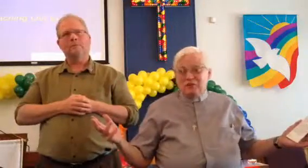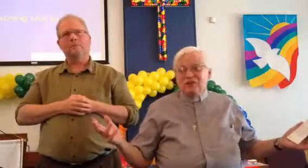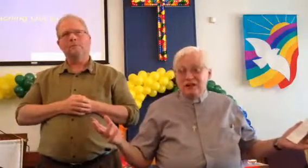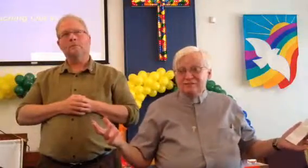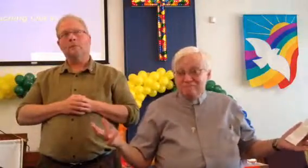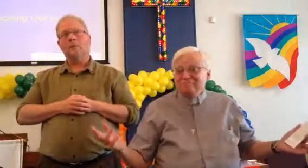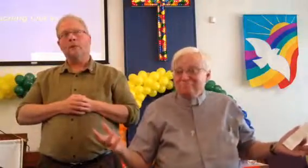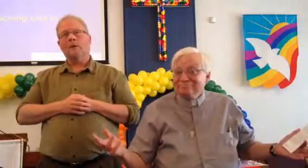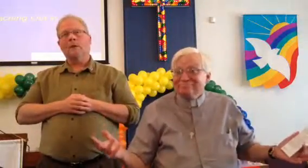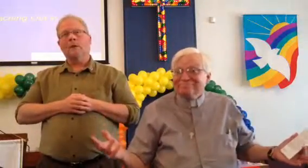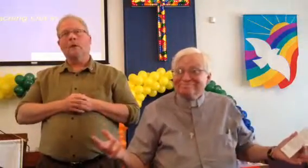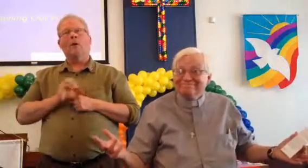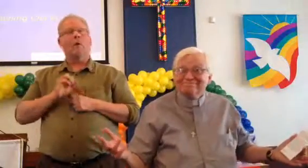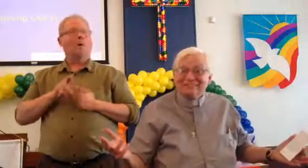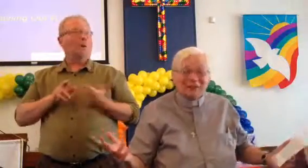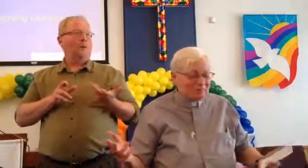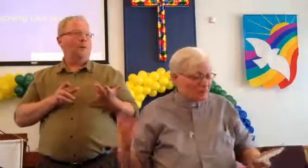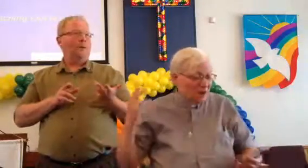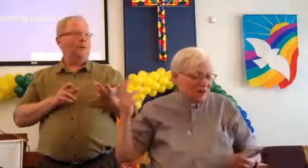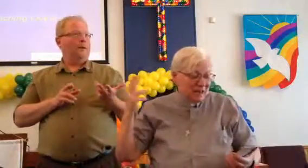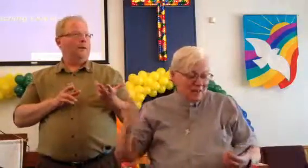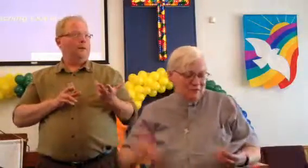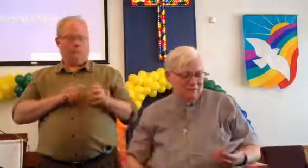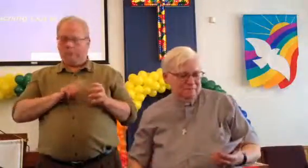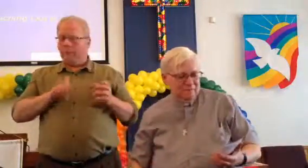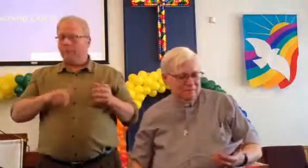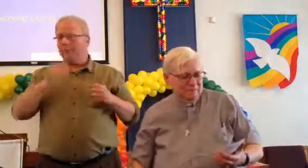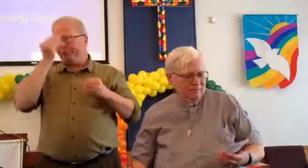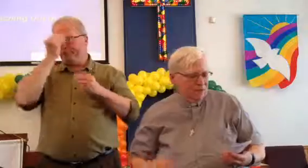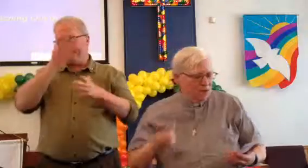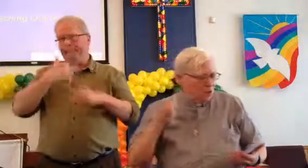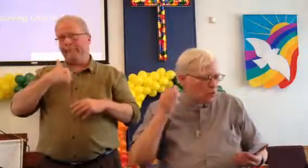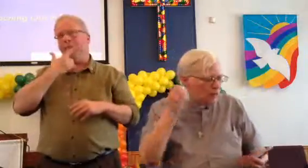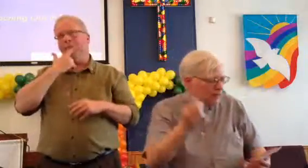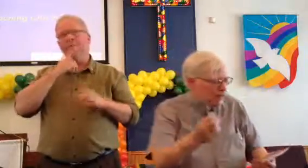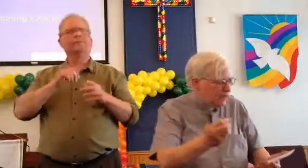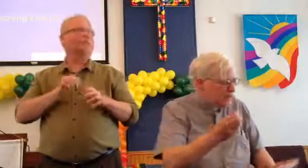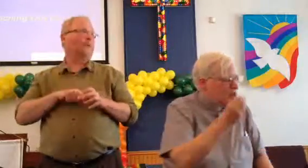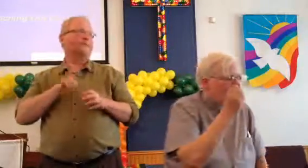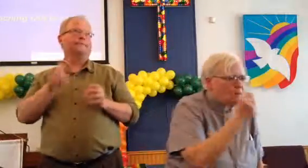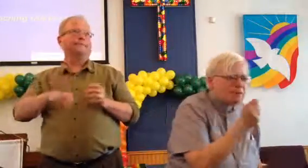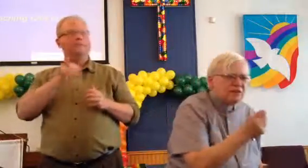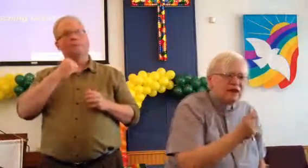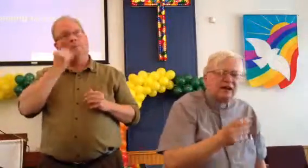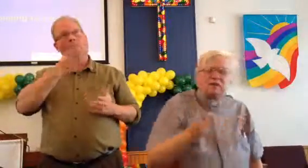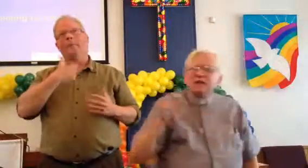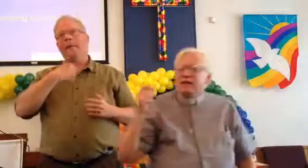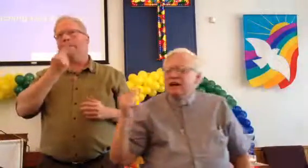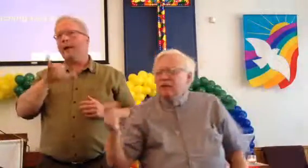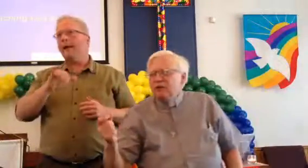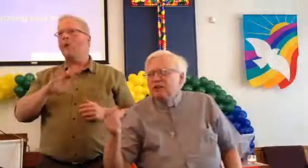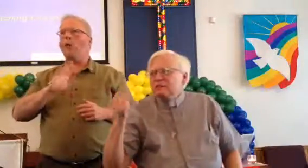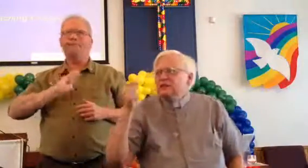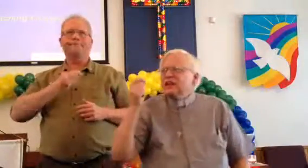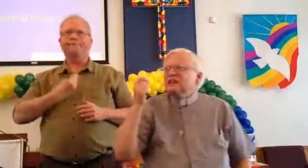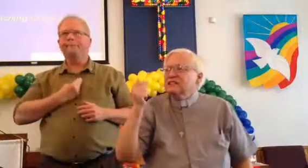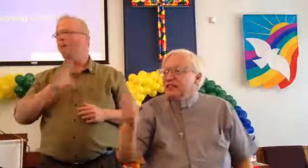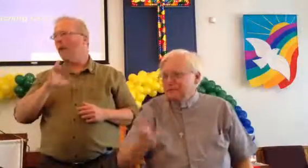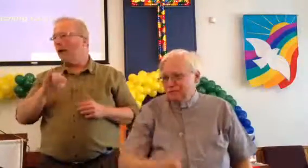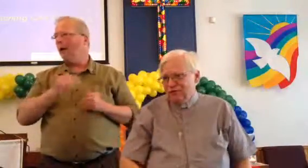I'm straight. You know, coming out. Really, what we've done is we've come out as being different.